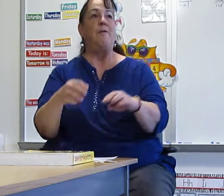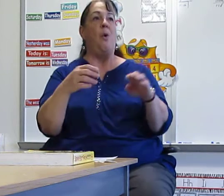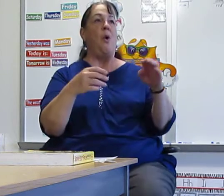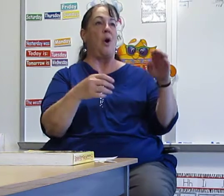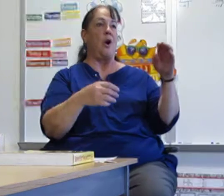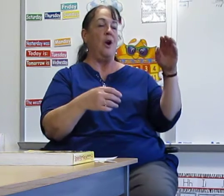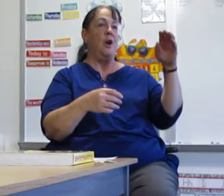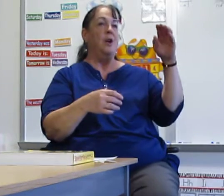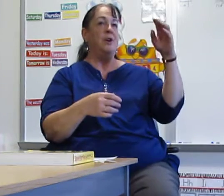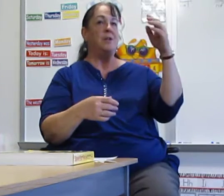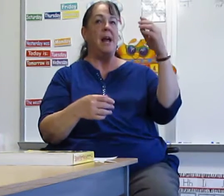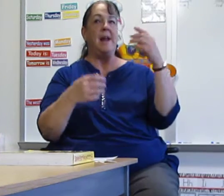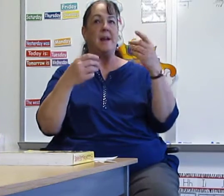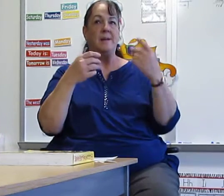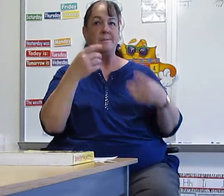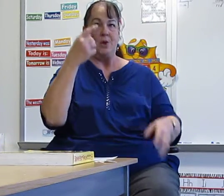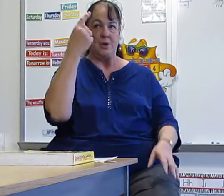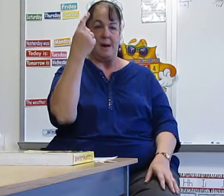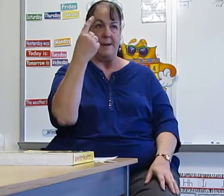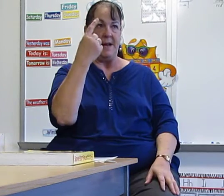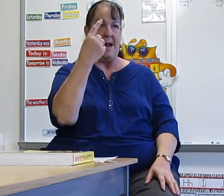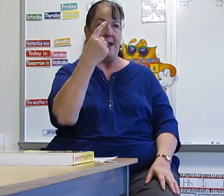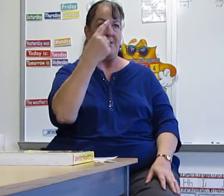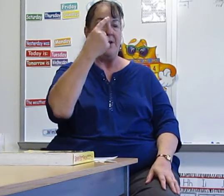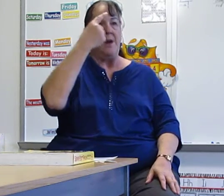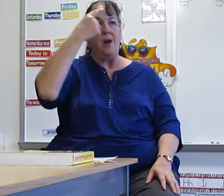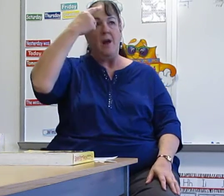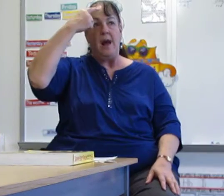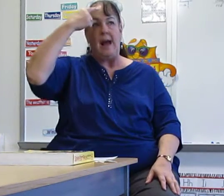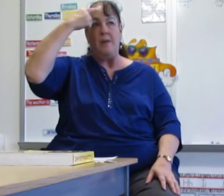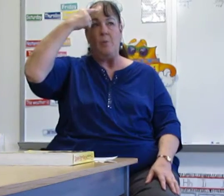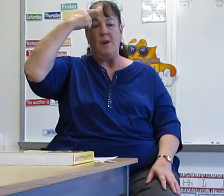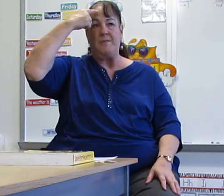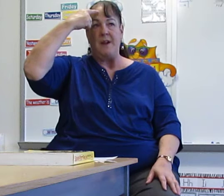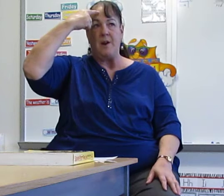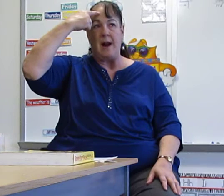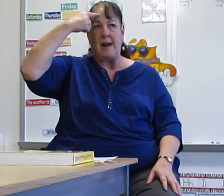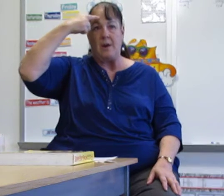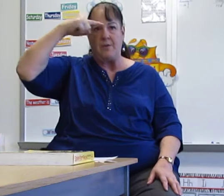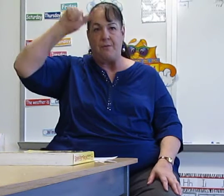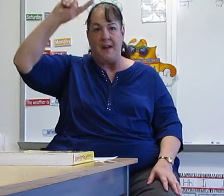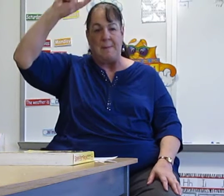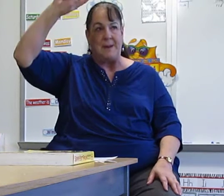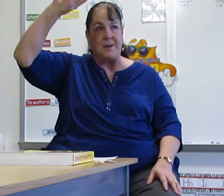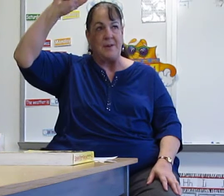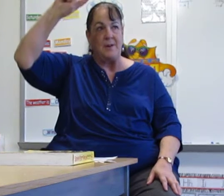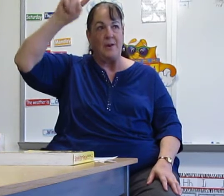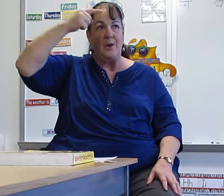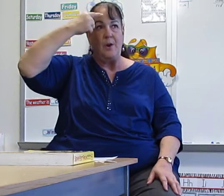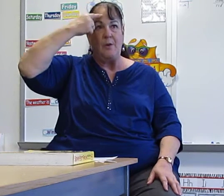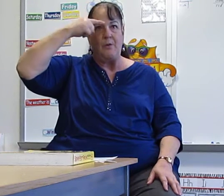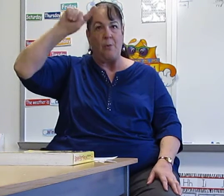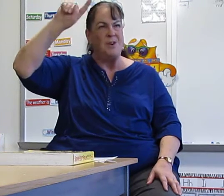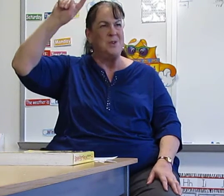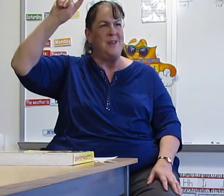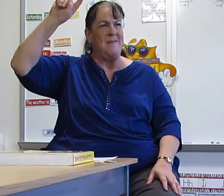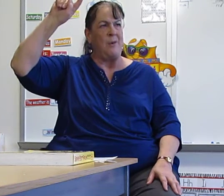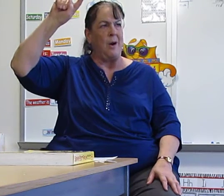Four. You take your dominant hand and one finger and flip it. Four. What'd you do that for?